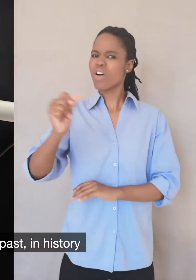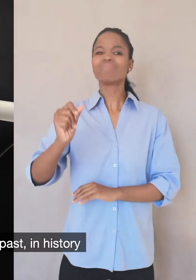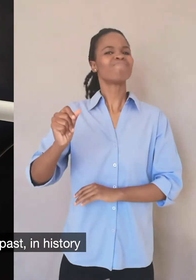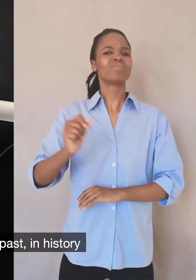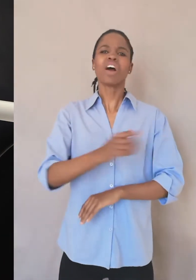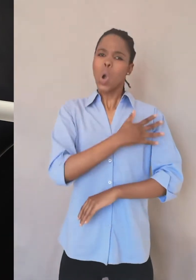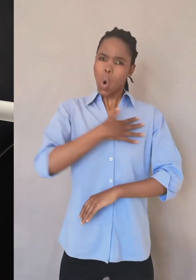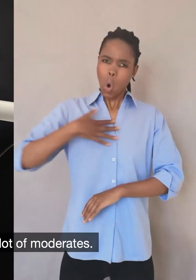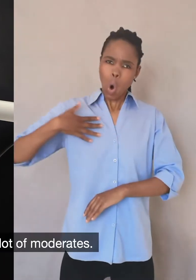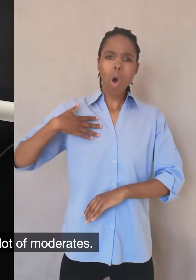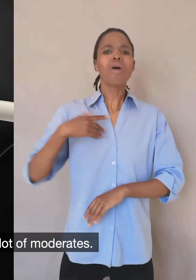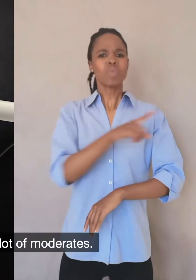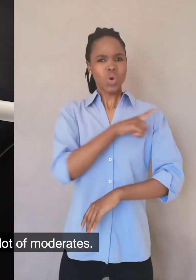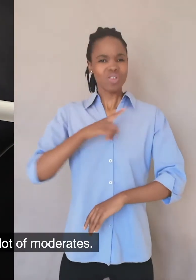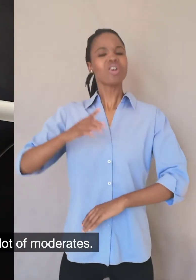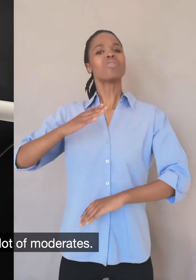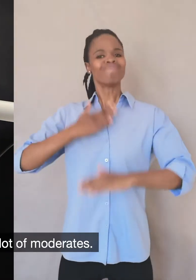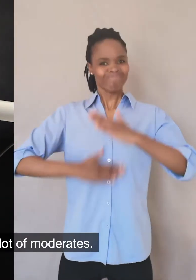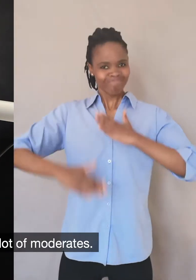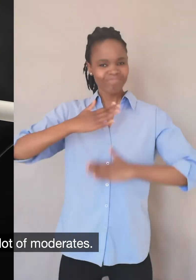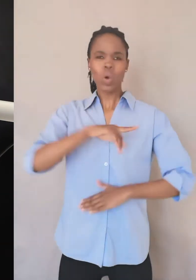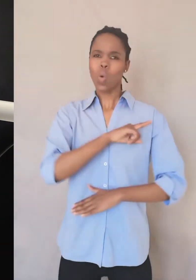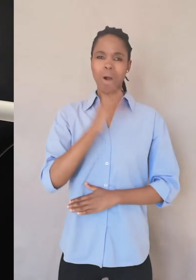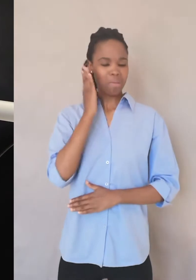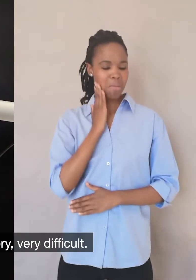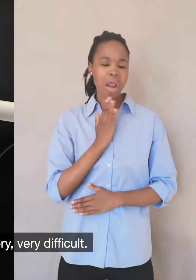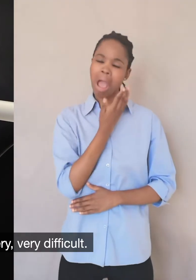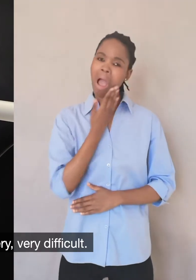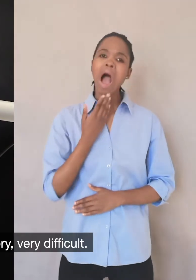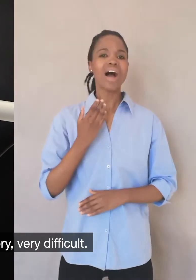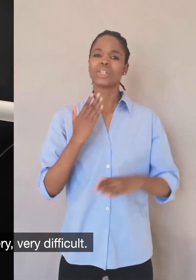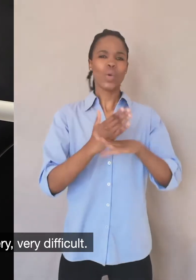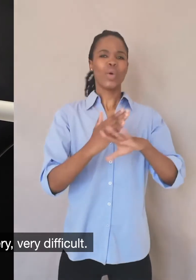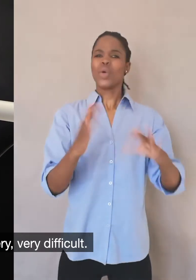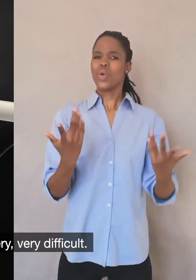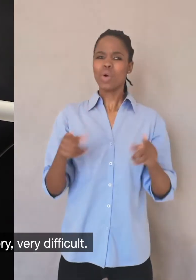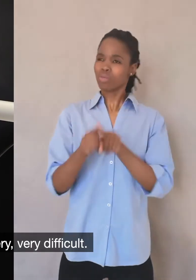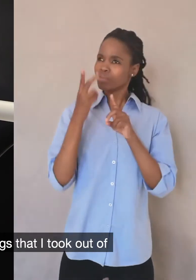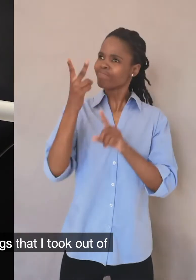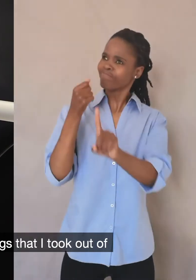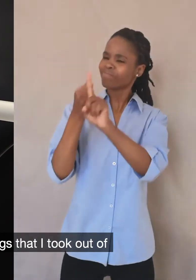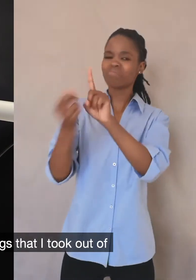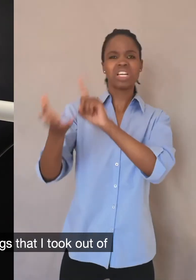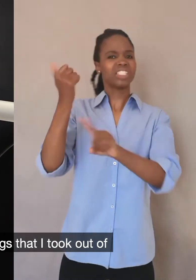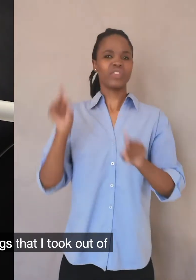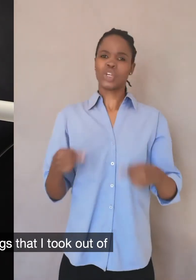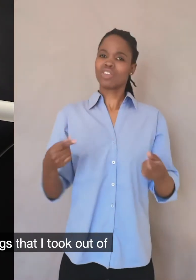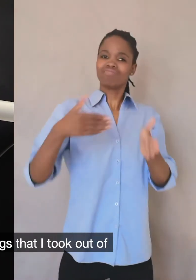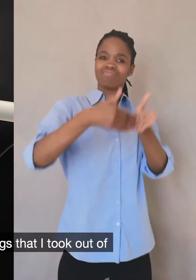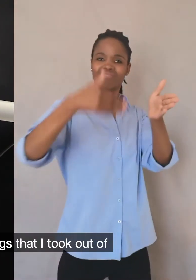history when you're faced with a whole lot of moderates. You can't see the enemy. It's very, very difficult. And that's really one of the big things that I